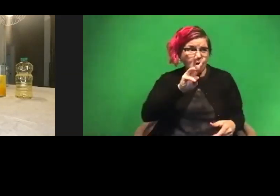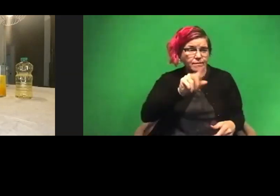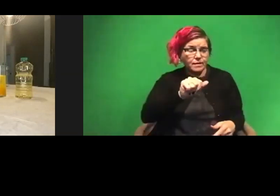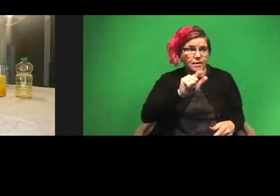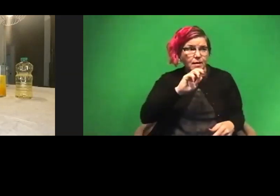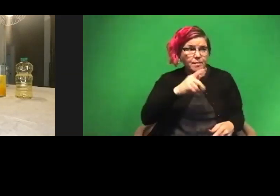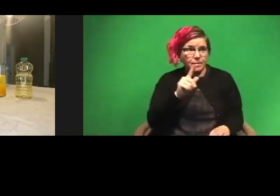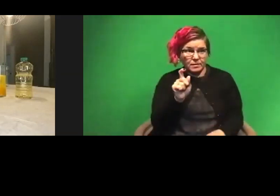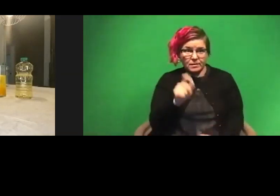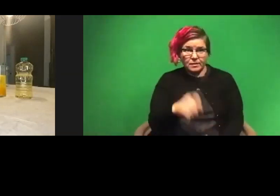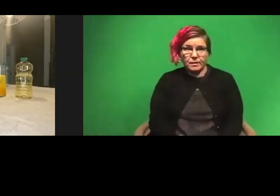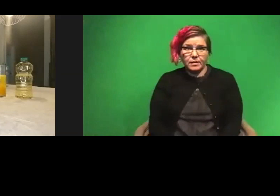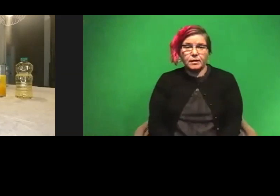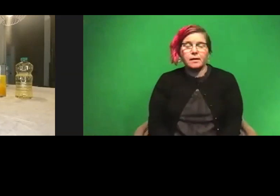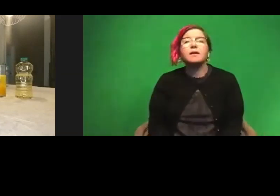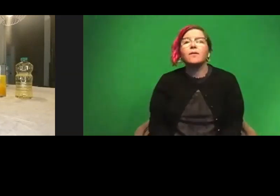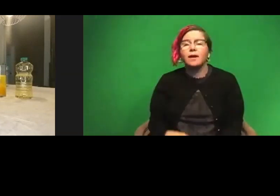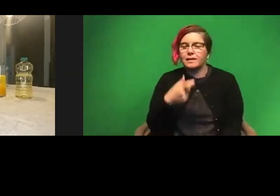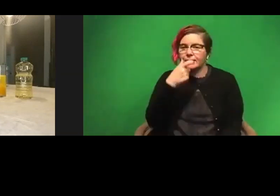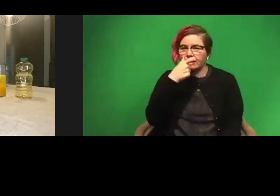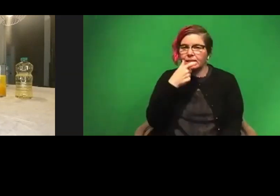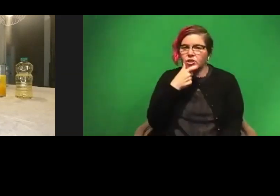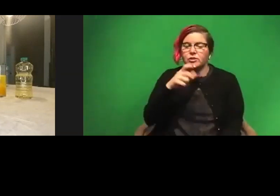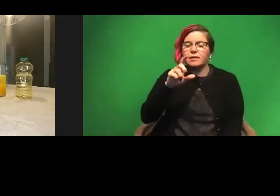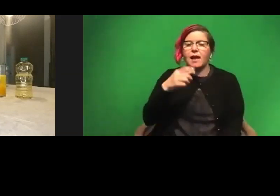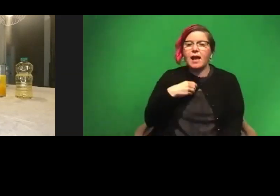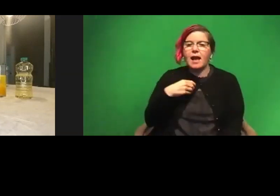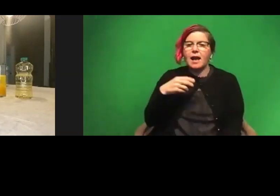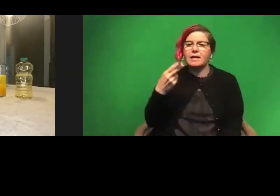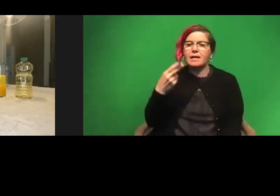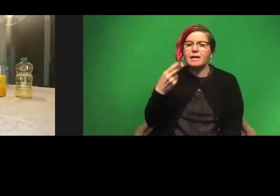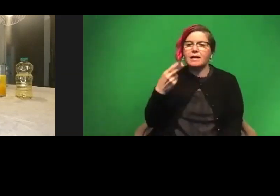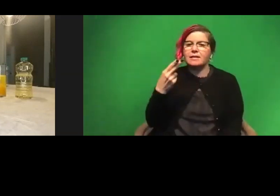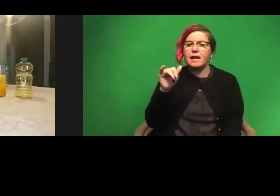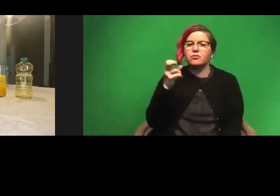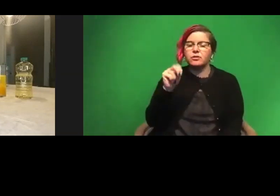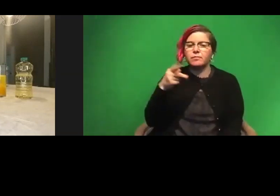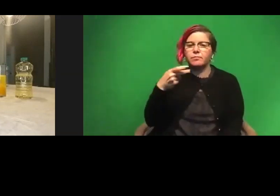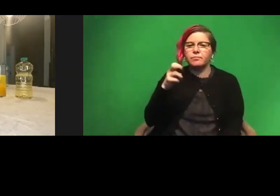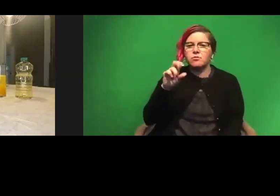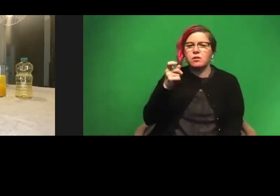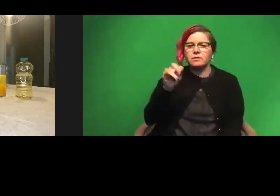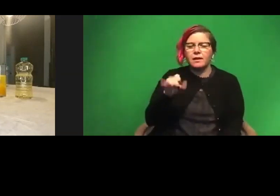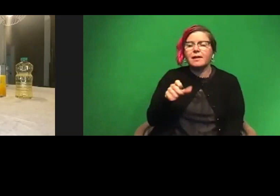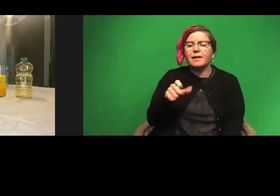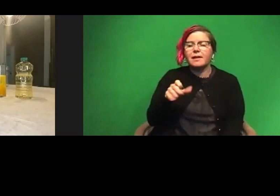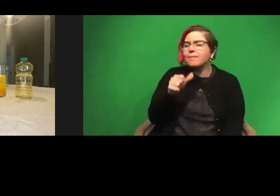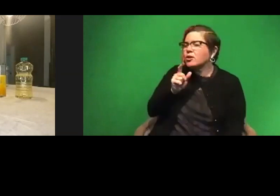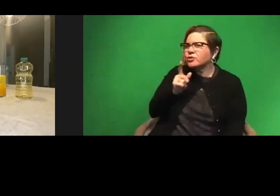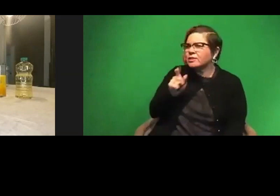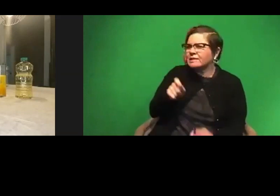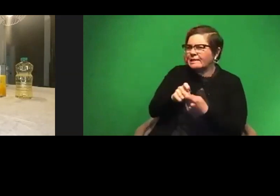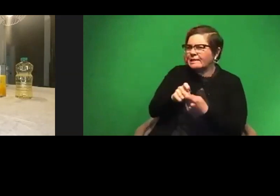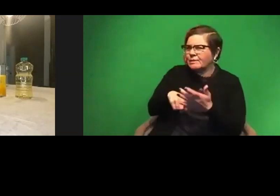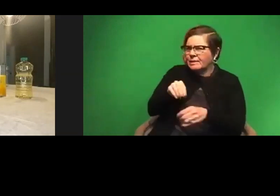So the denture, if I'm not mistaken, it has hydrogen peroxide. Um, if she can answer that back. I'm not, I don't